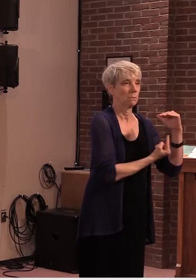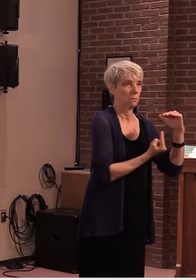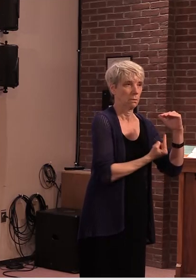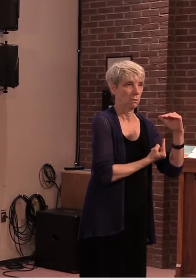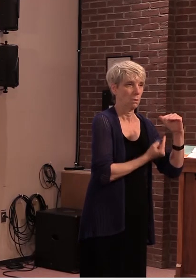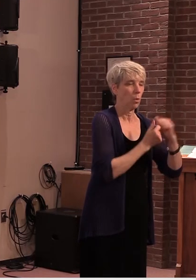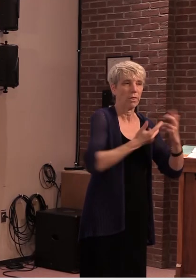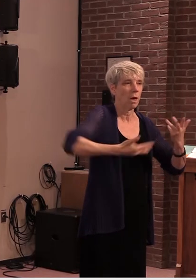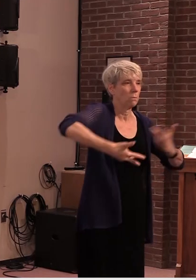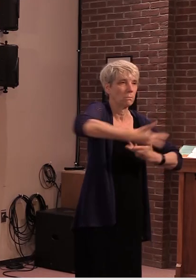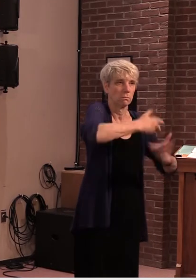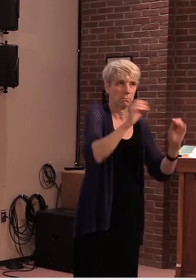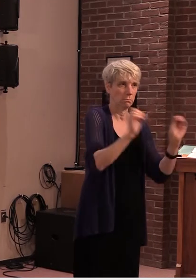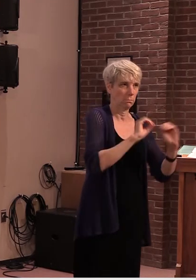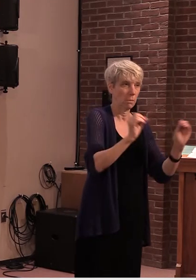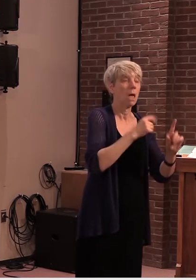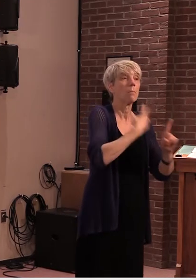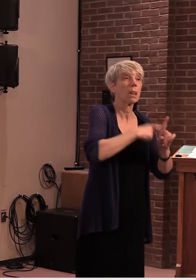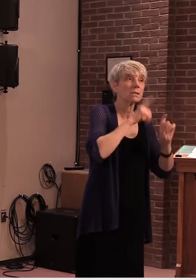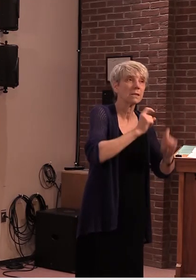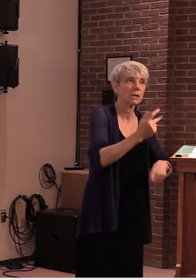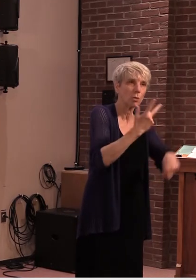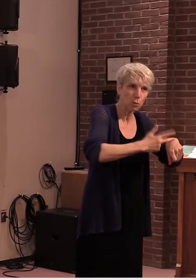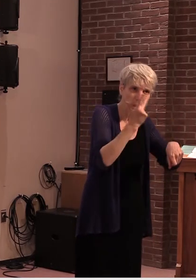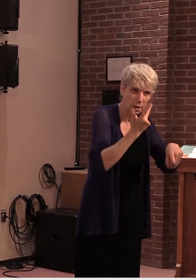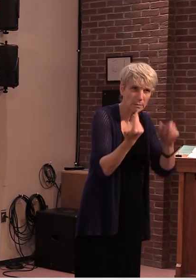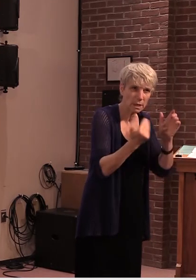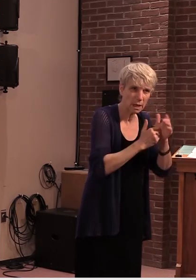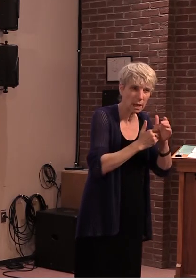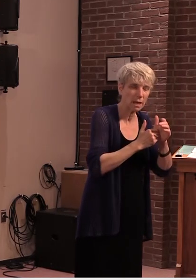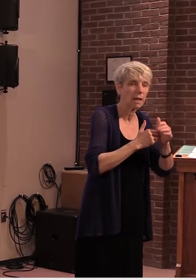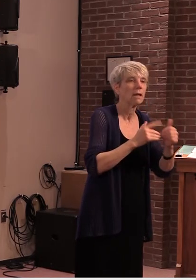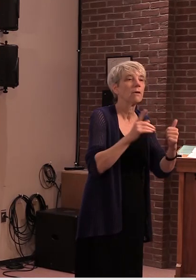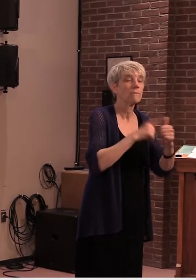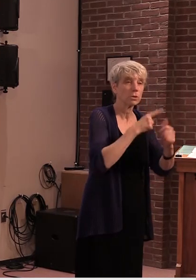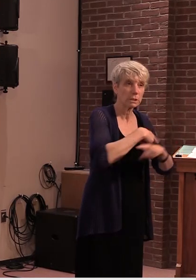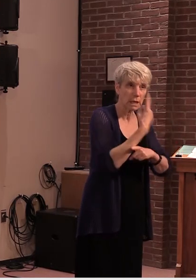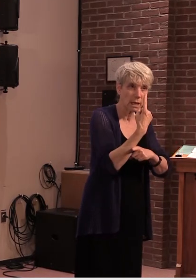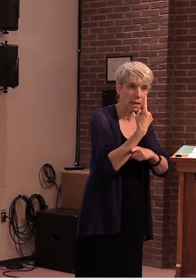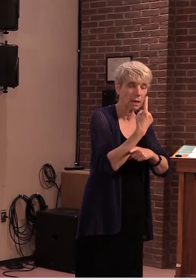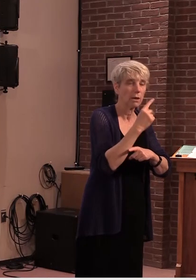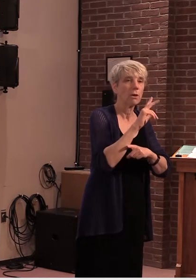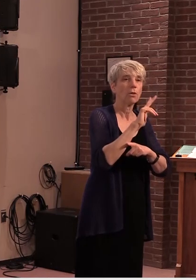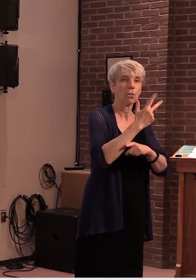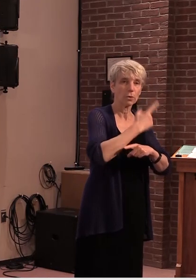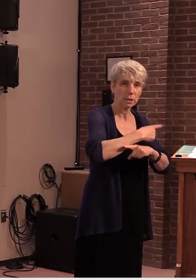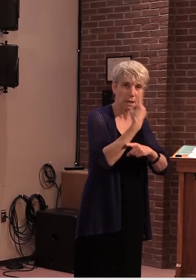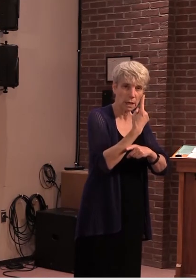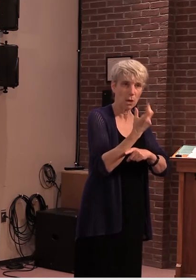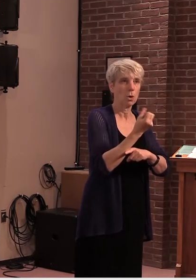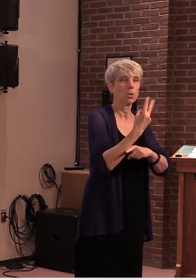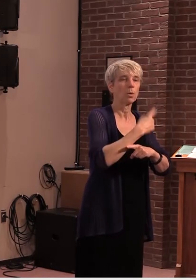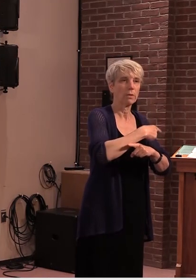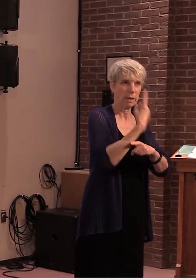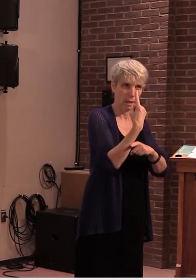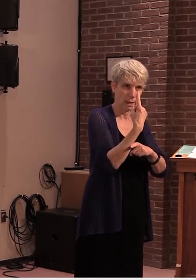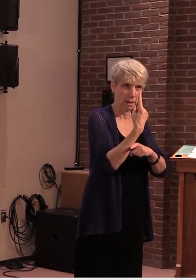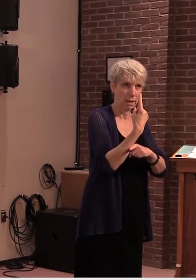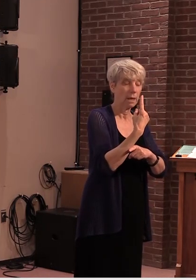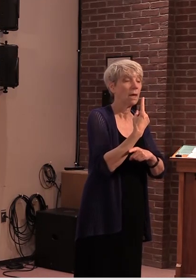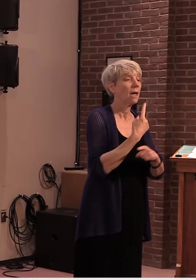3 and 12 testing the testing of the mississippi inmates resulted in all six